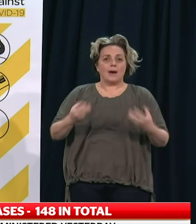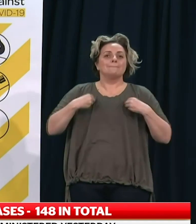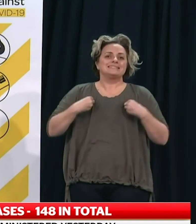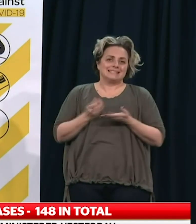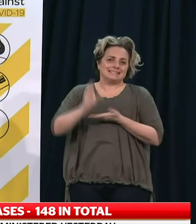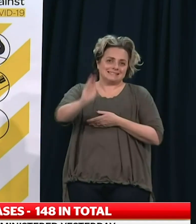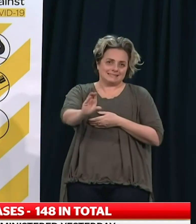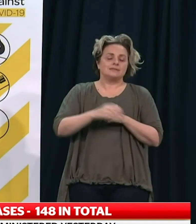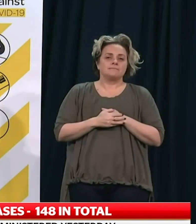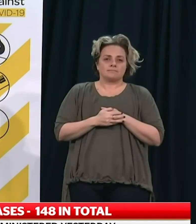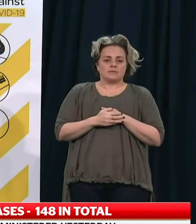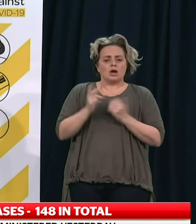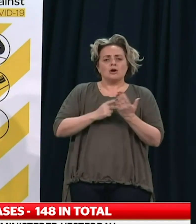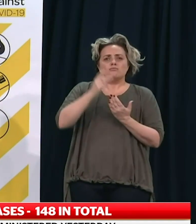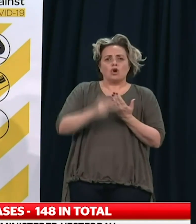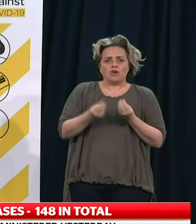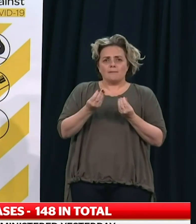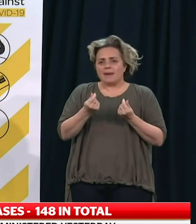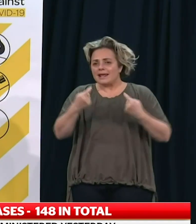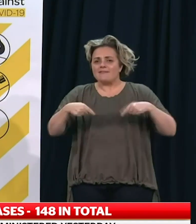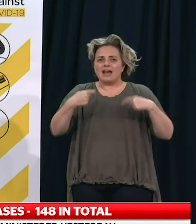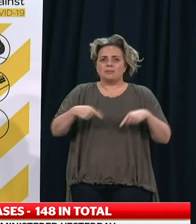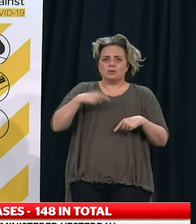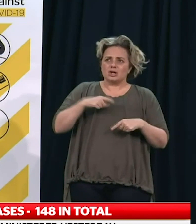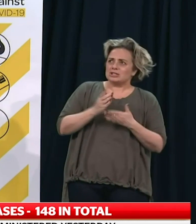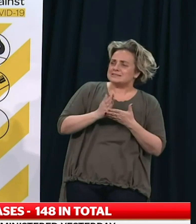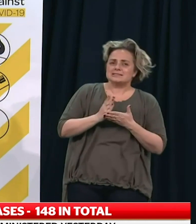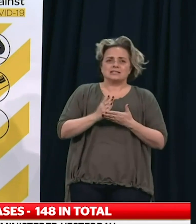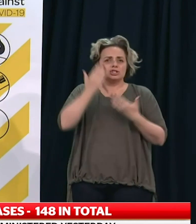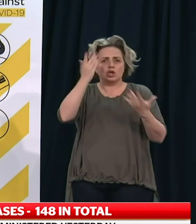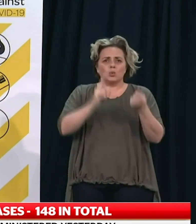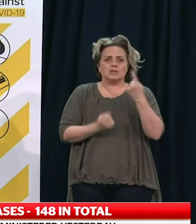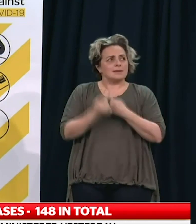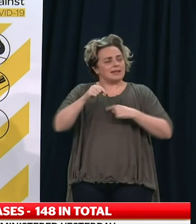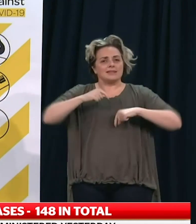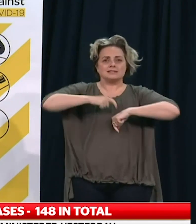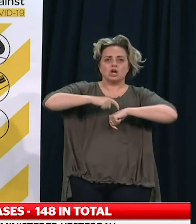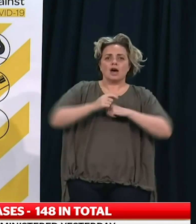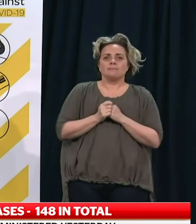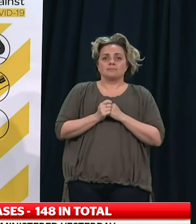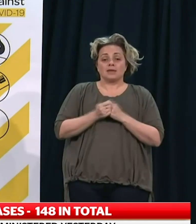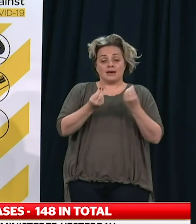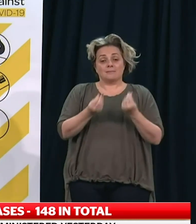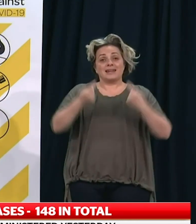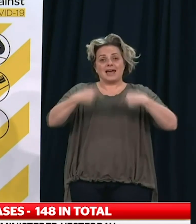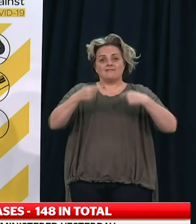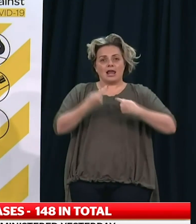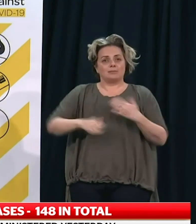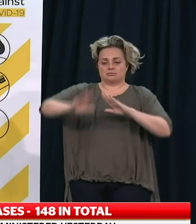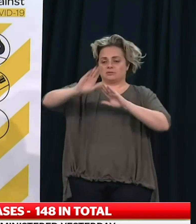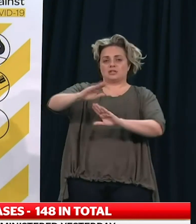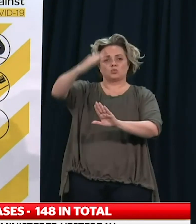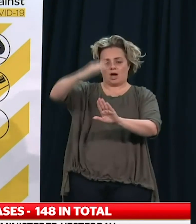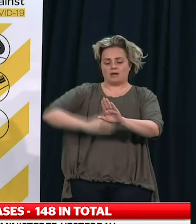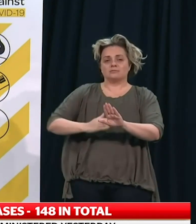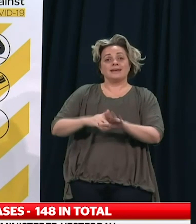designed to offer some certainty in what is a very uncertain time. The resurgent payment is available nationally to any